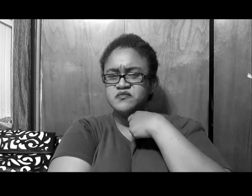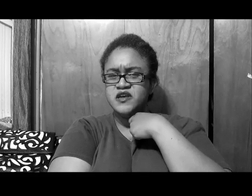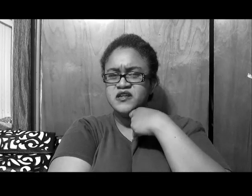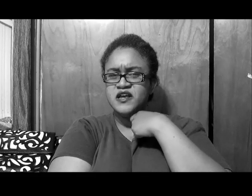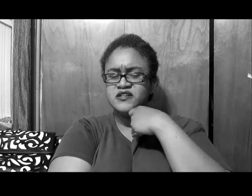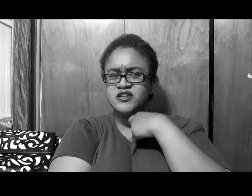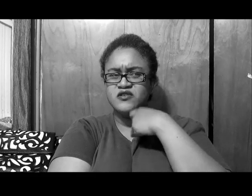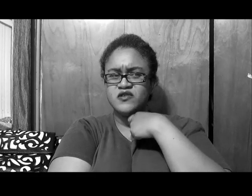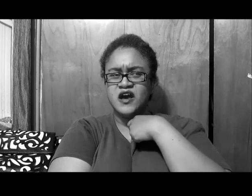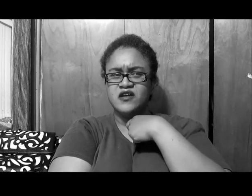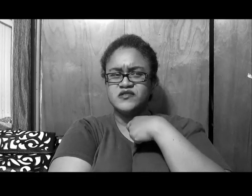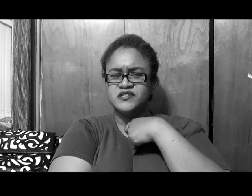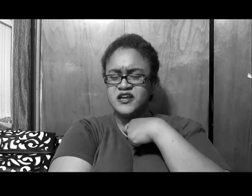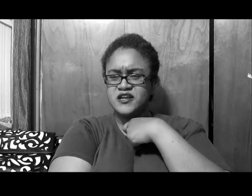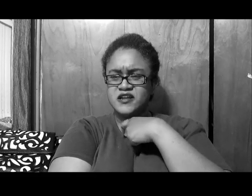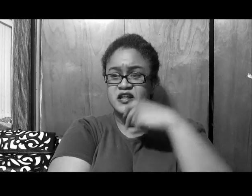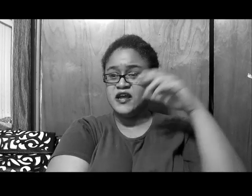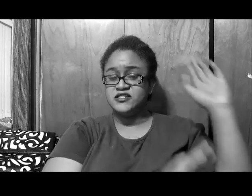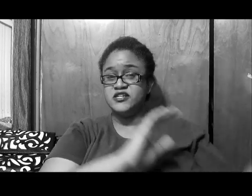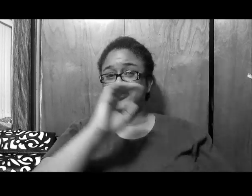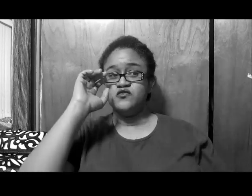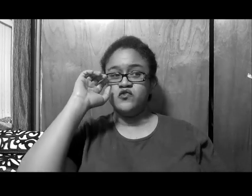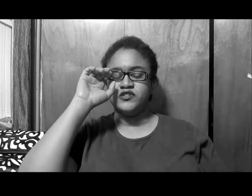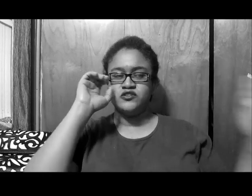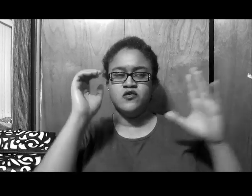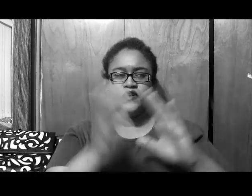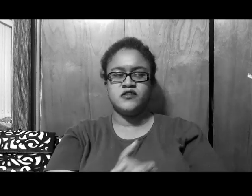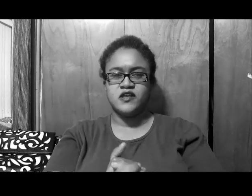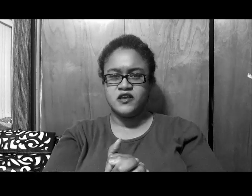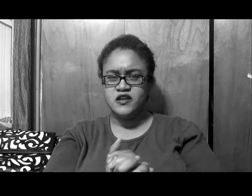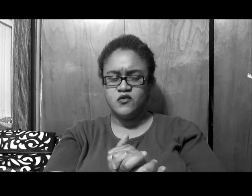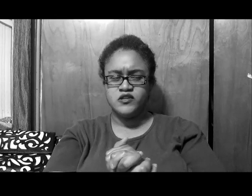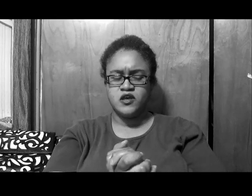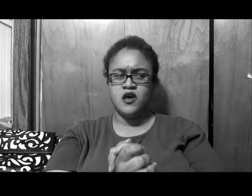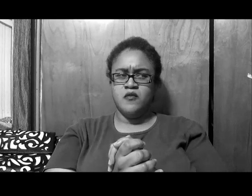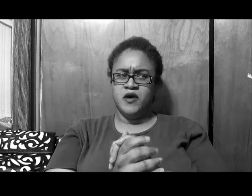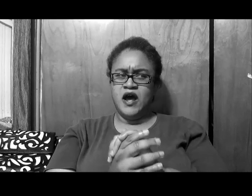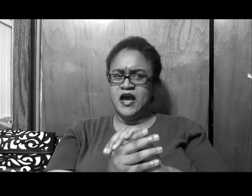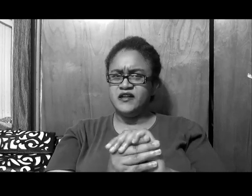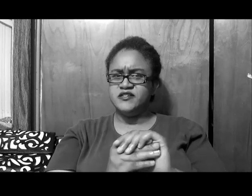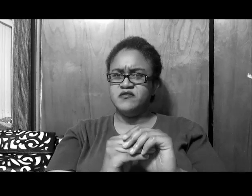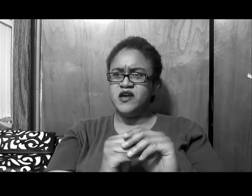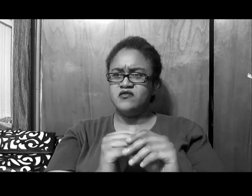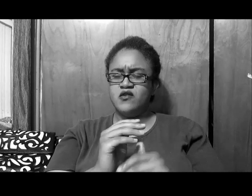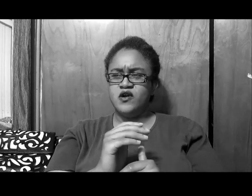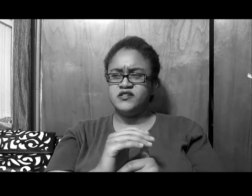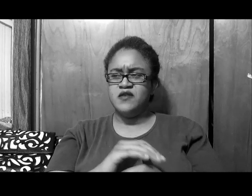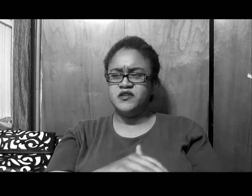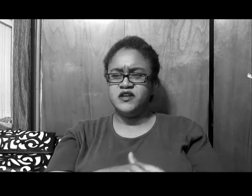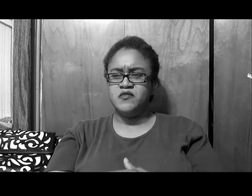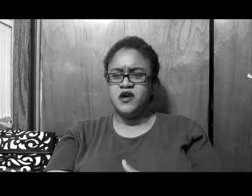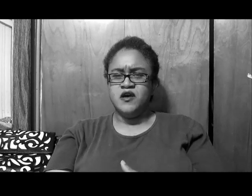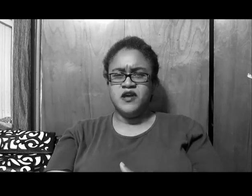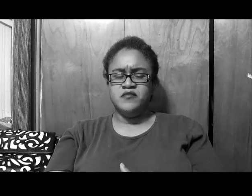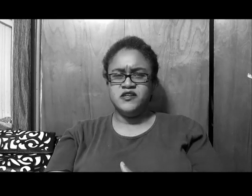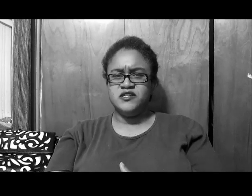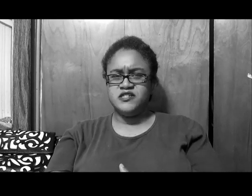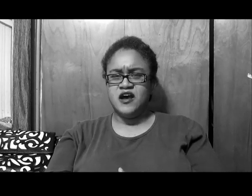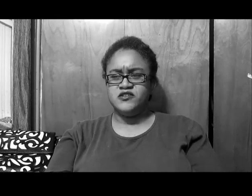me, that, you know, kind of was thinking that, and I'm not saying she was doing anything, Kenya was, but I had to say, and I'm like, what type of damn pimp, is this how he